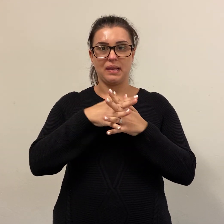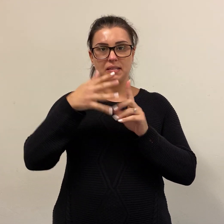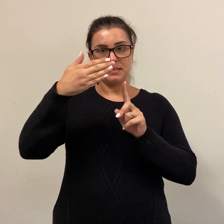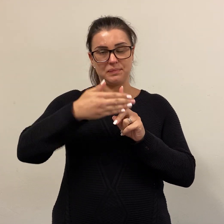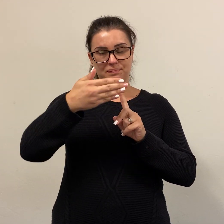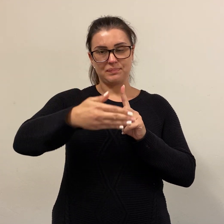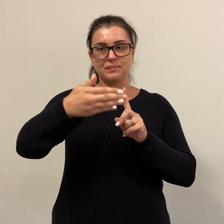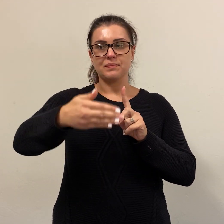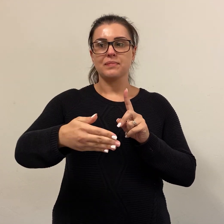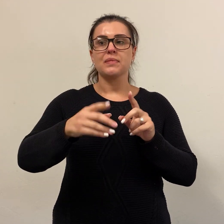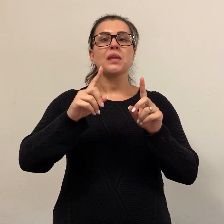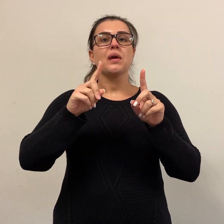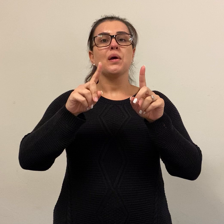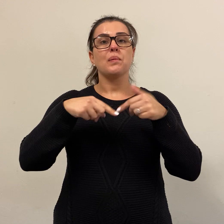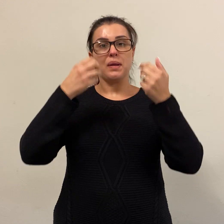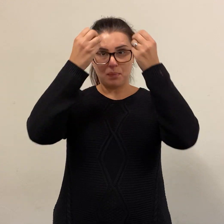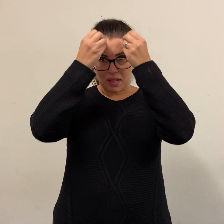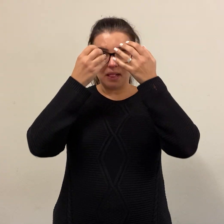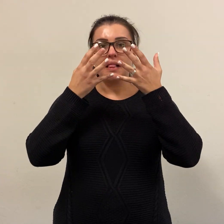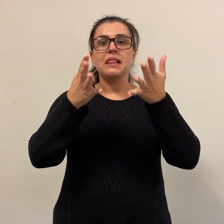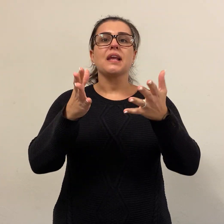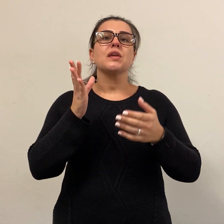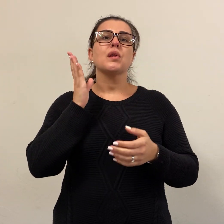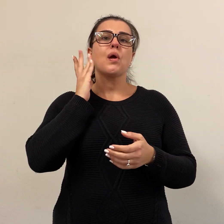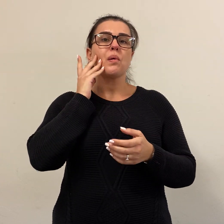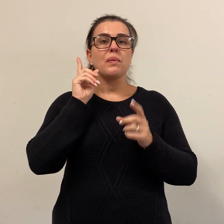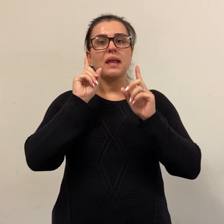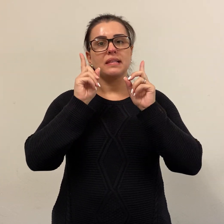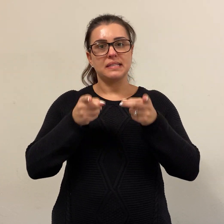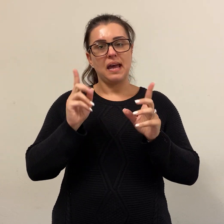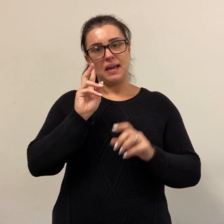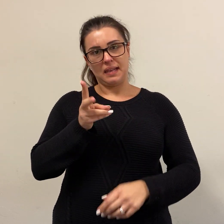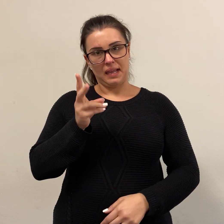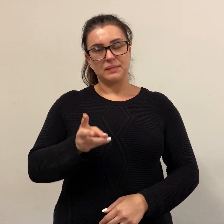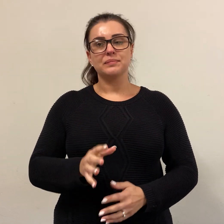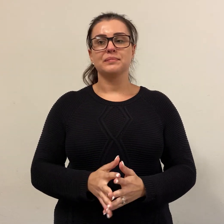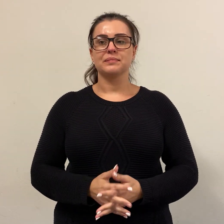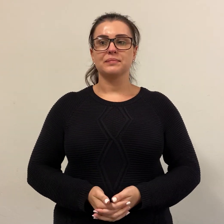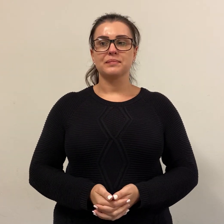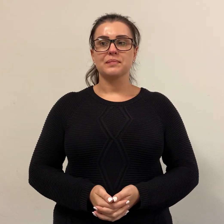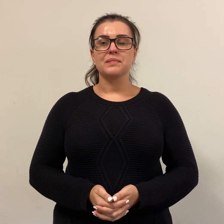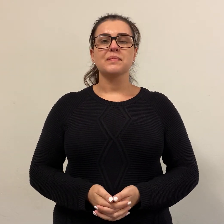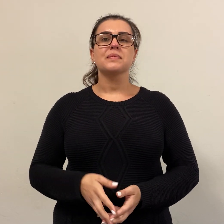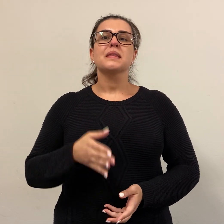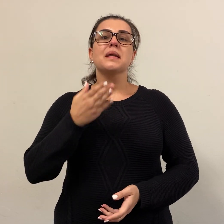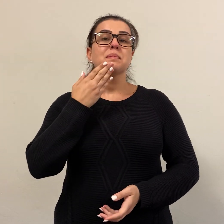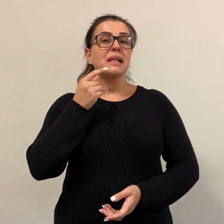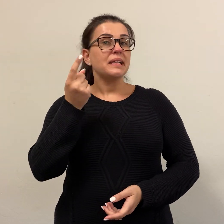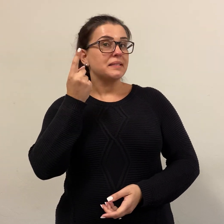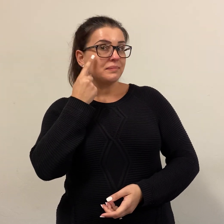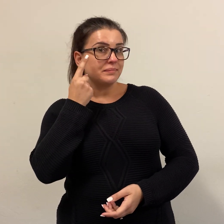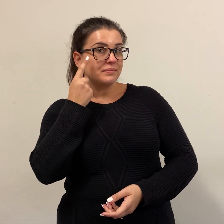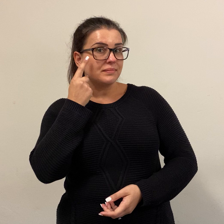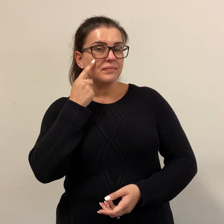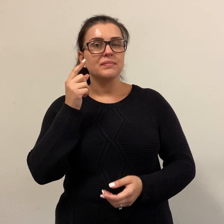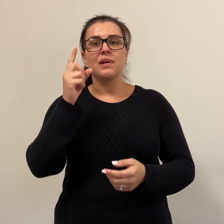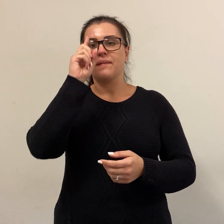weeks. We will let you know when we will start again. Please keep an eye